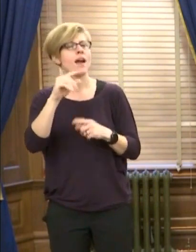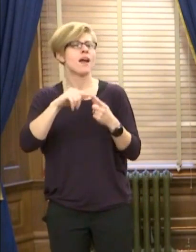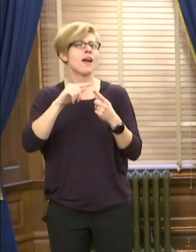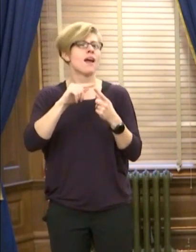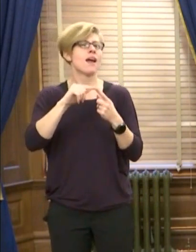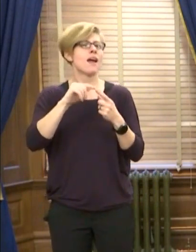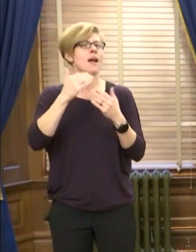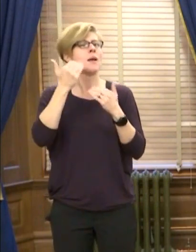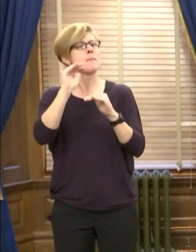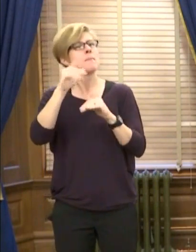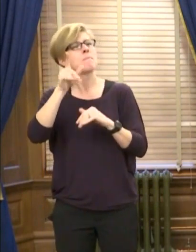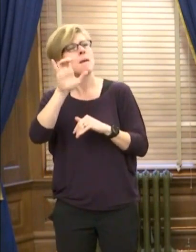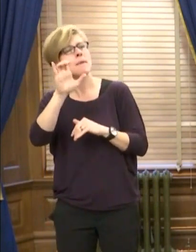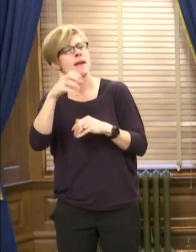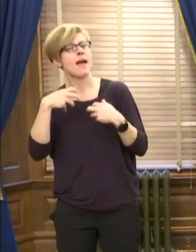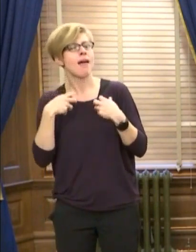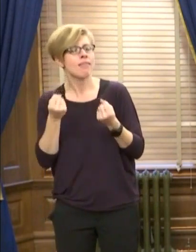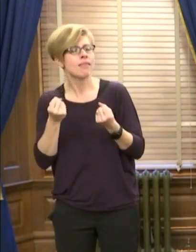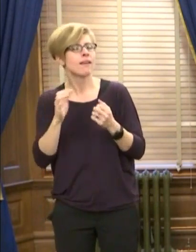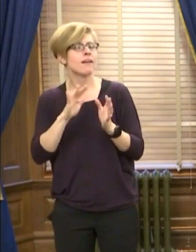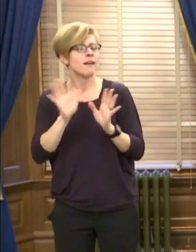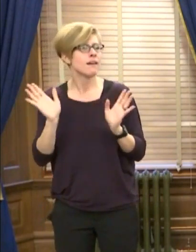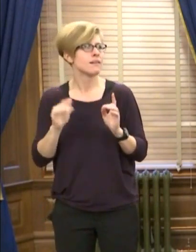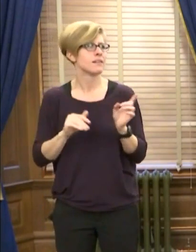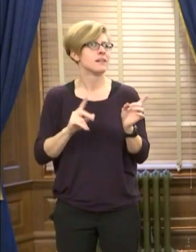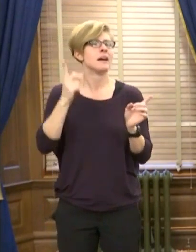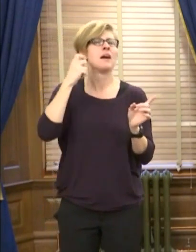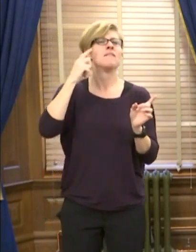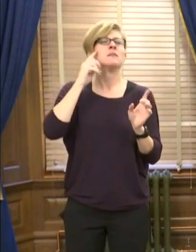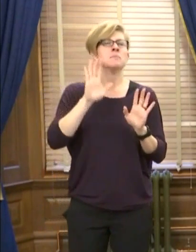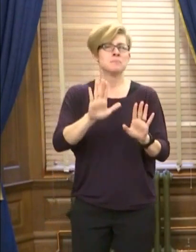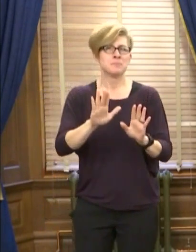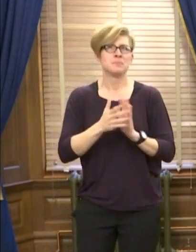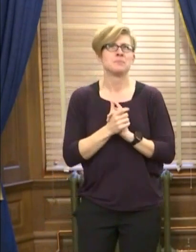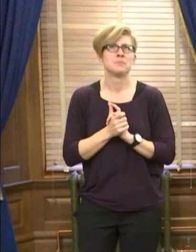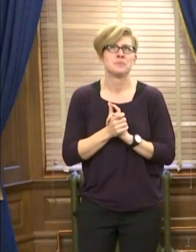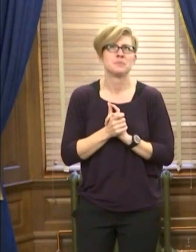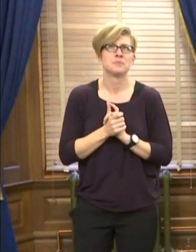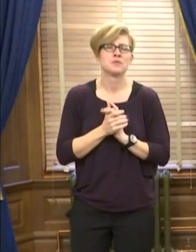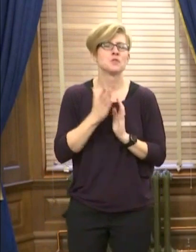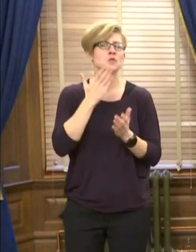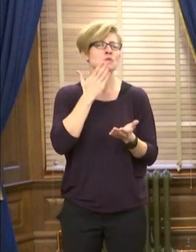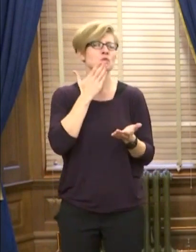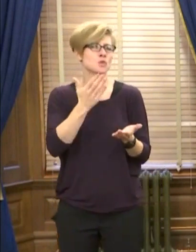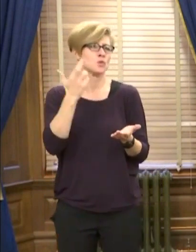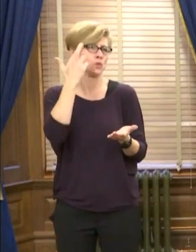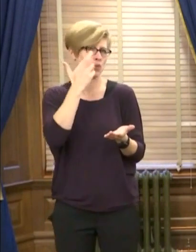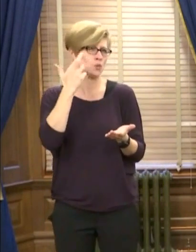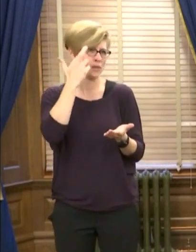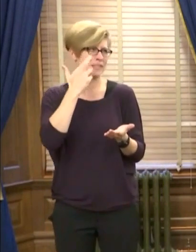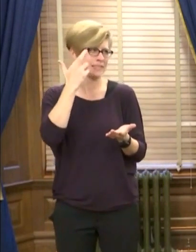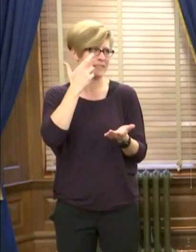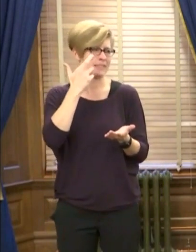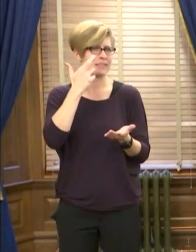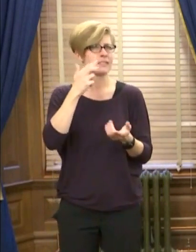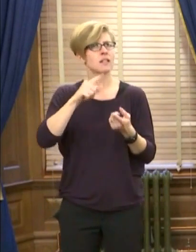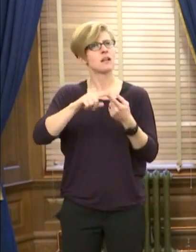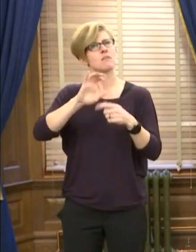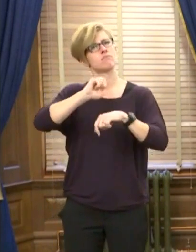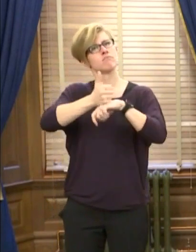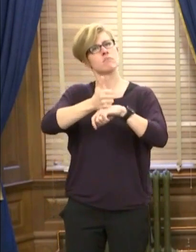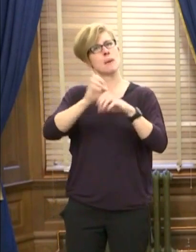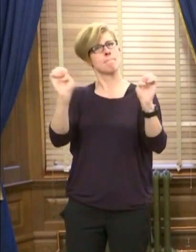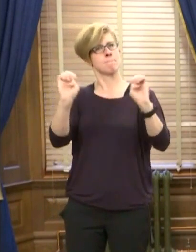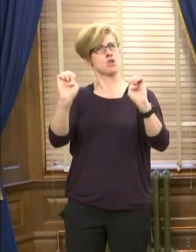public health. You know, there is a good reason that, you know, you ask for an emergency declaration